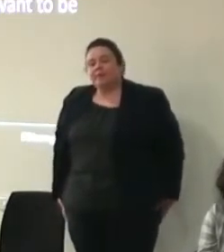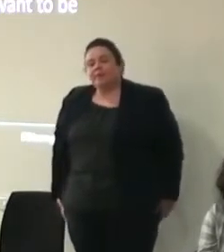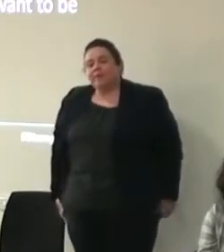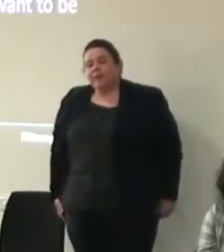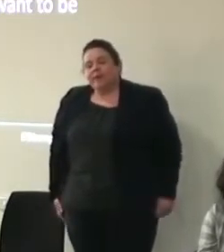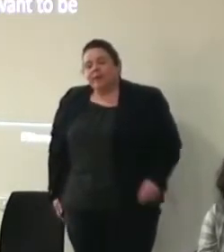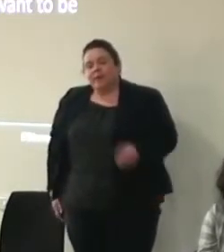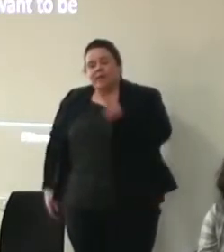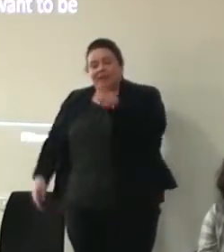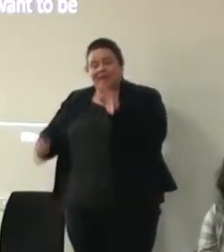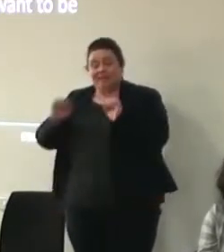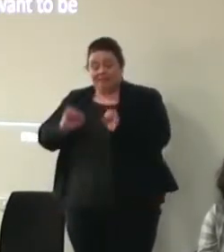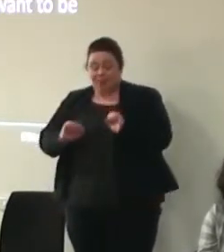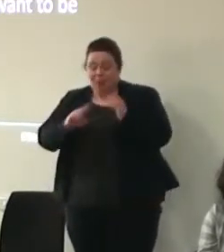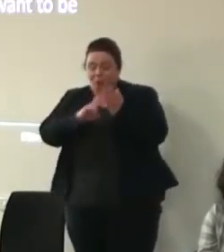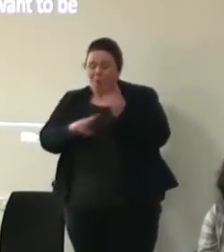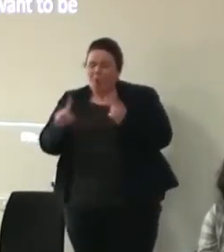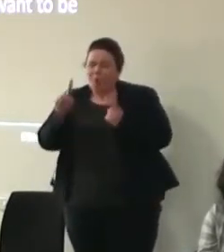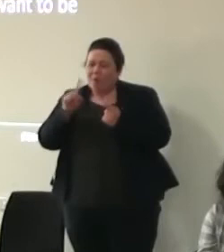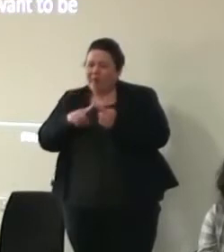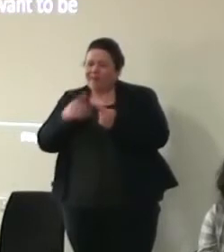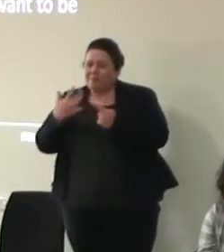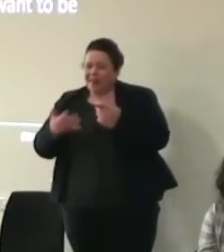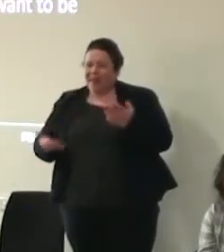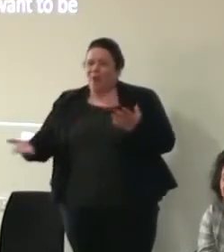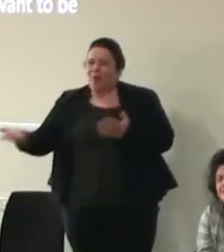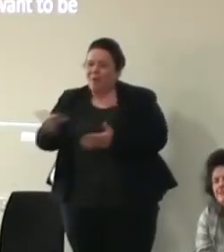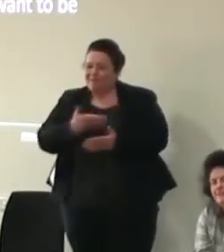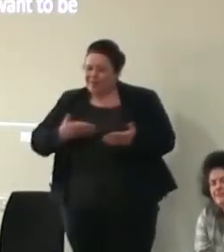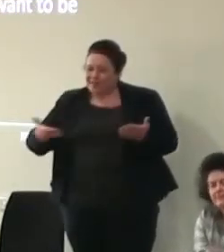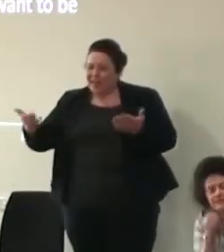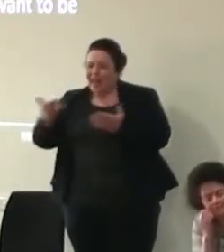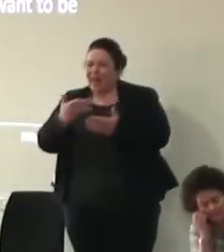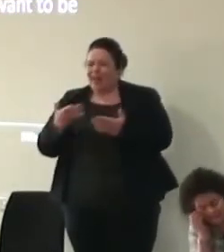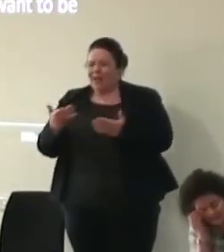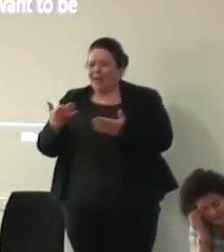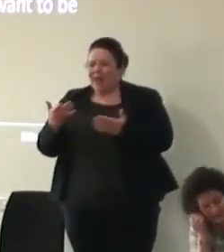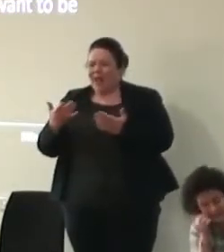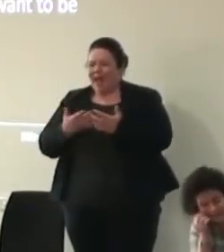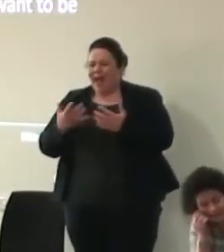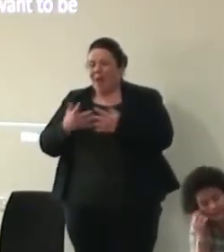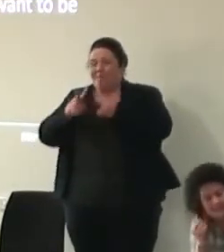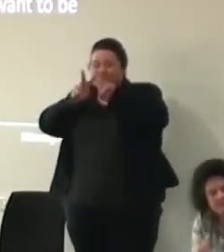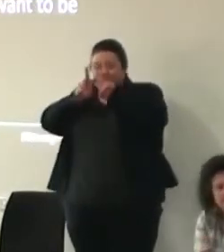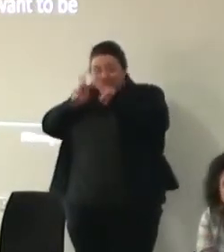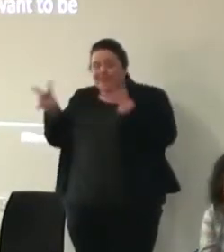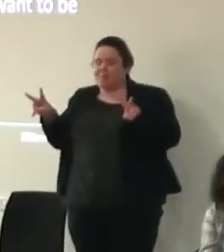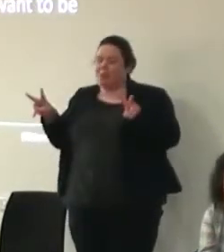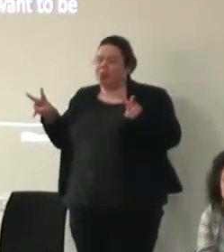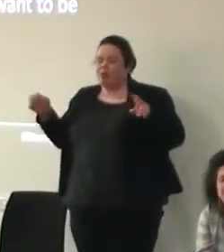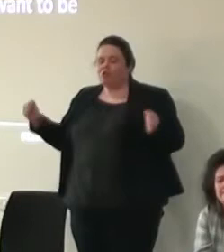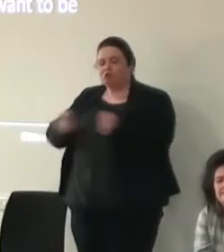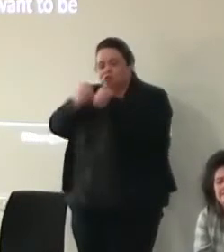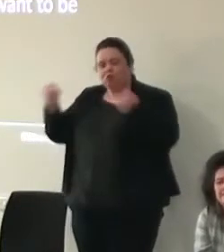in the northeast I think we had a conversation early on about how visible strong voices needed to be in the